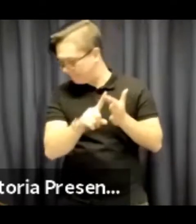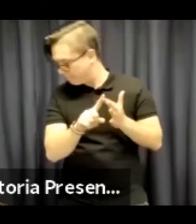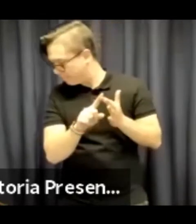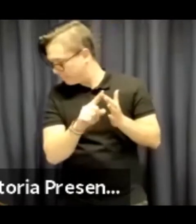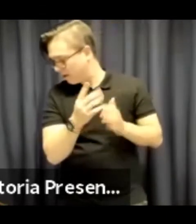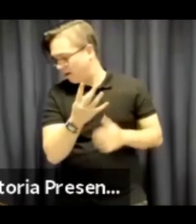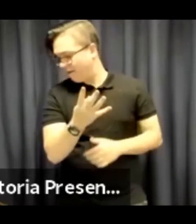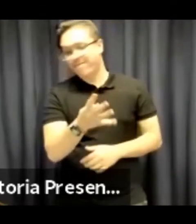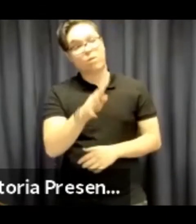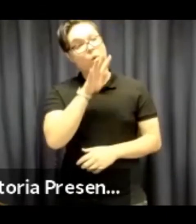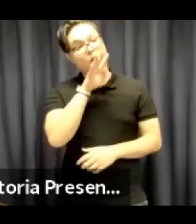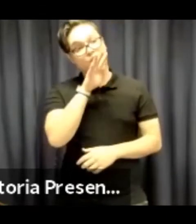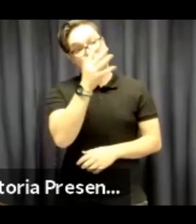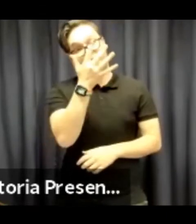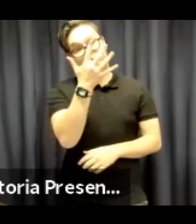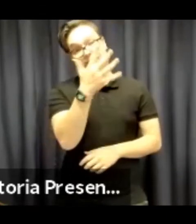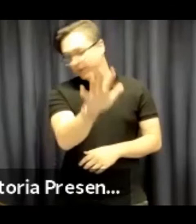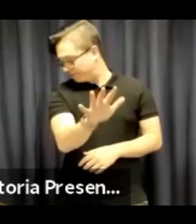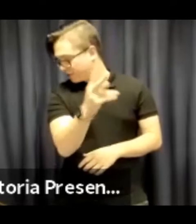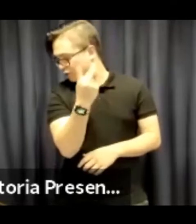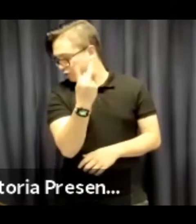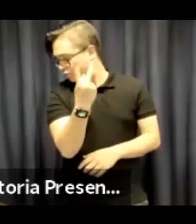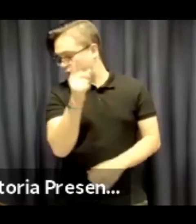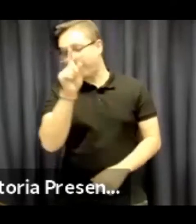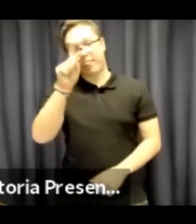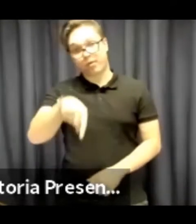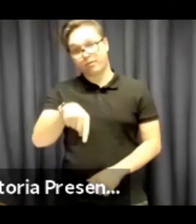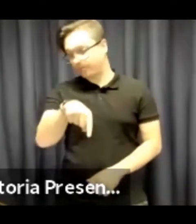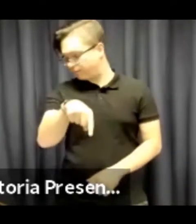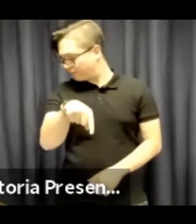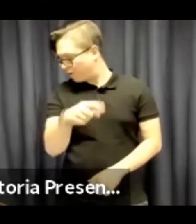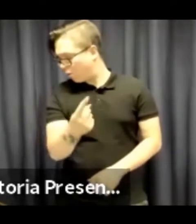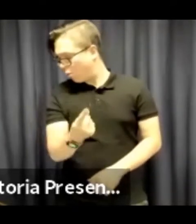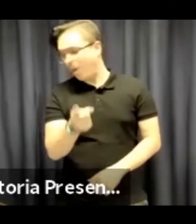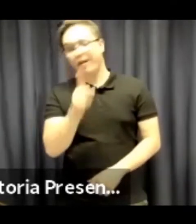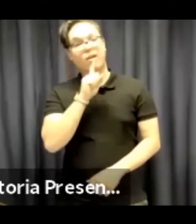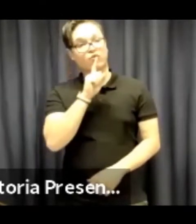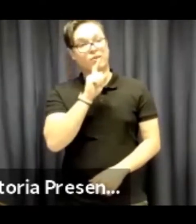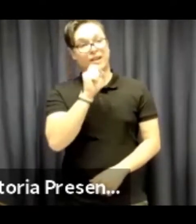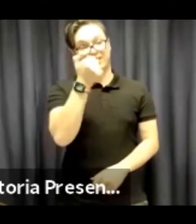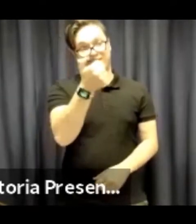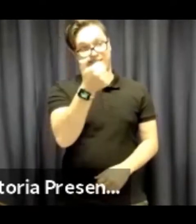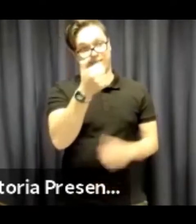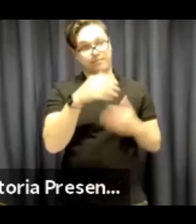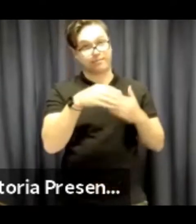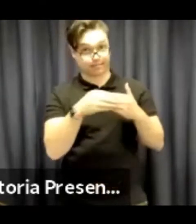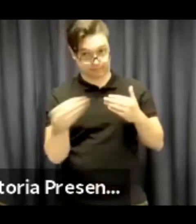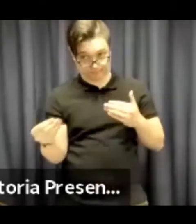30th of June 2020, the income was $452,106.